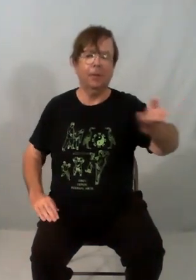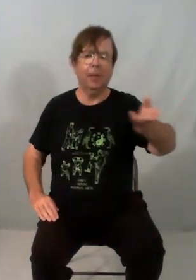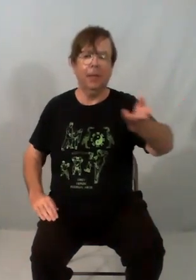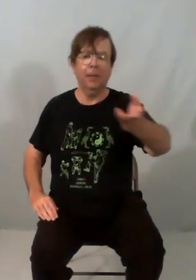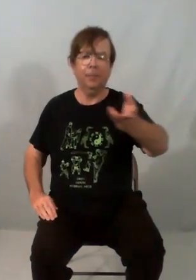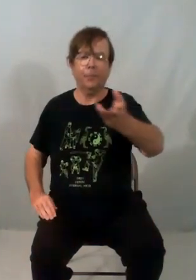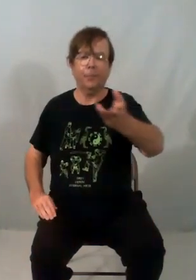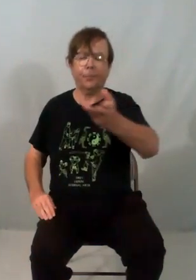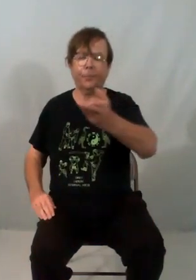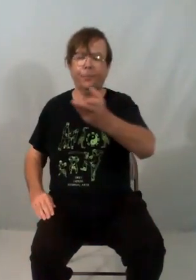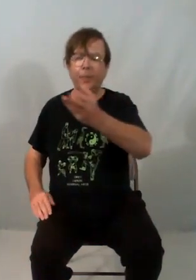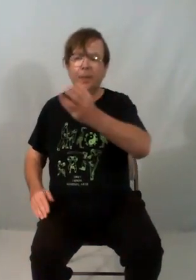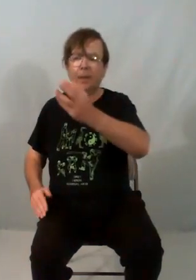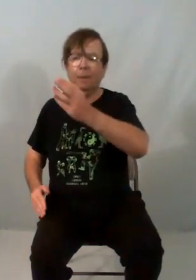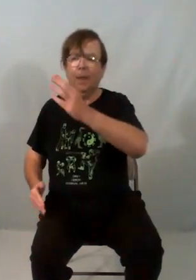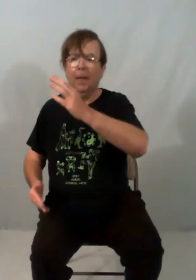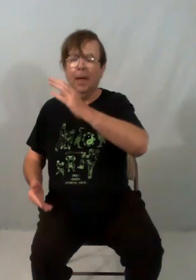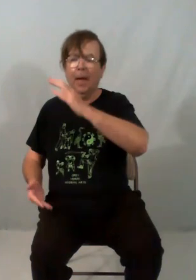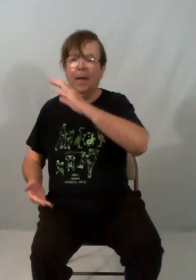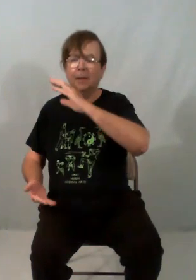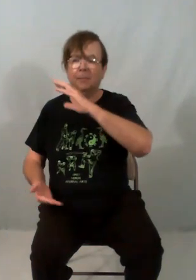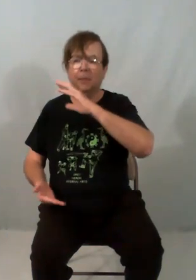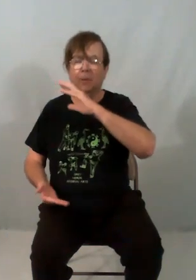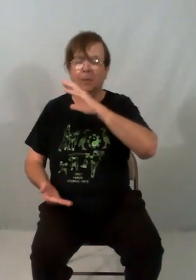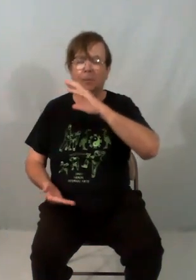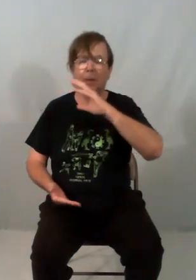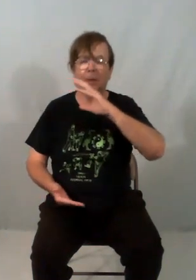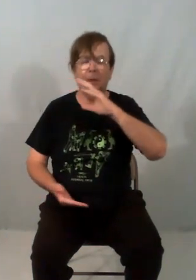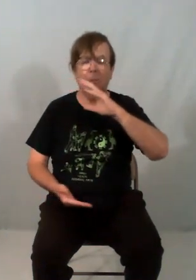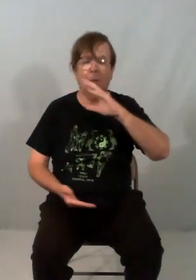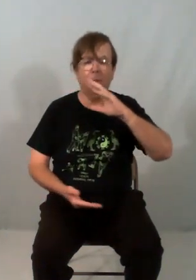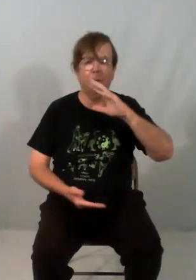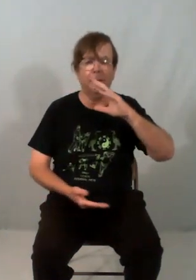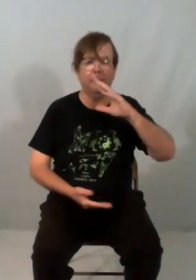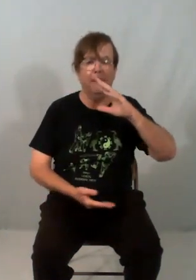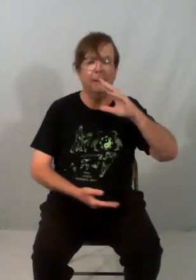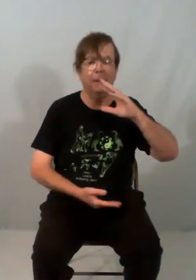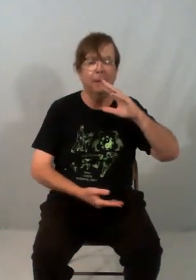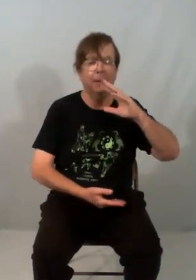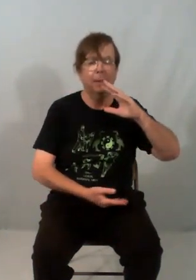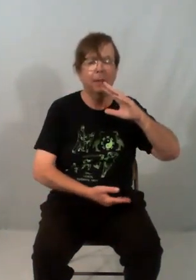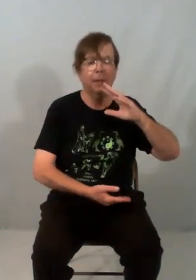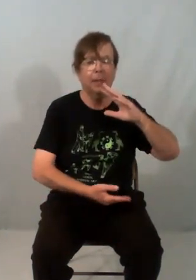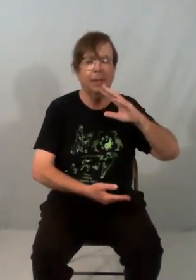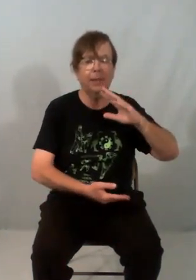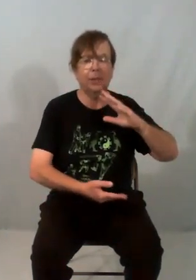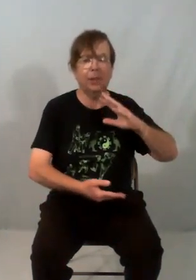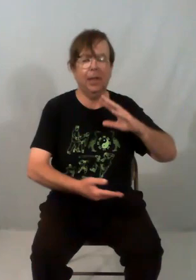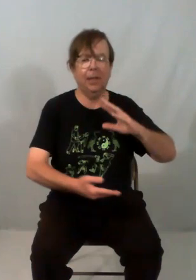and four. Parting the wild horse's mane. Nice and easy and gently.